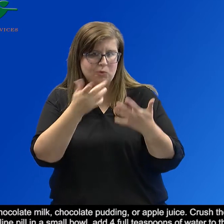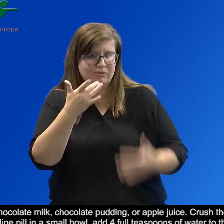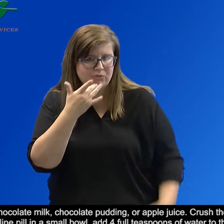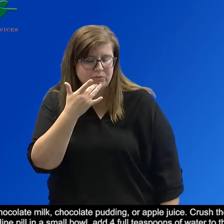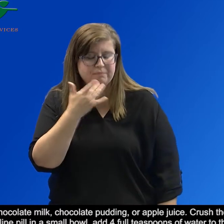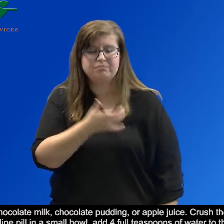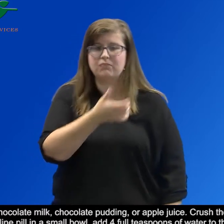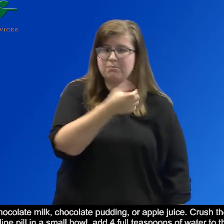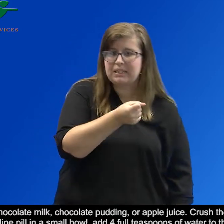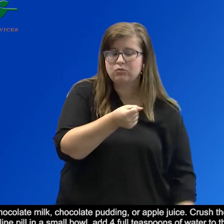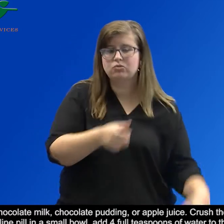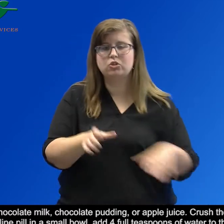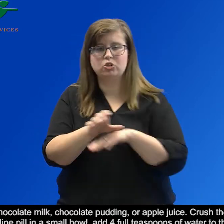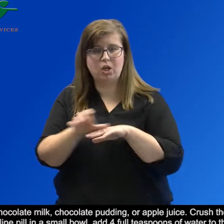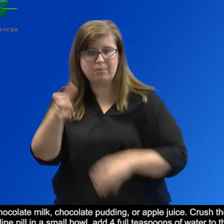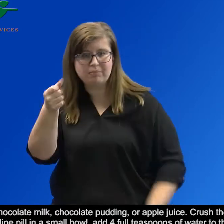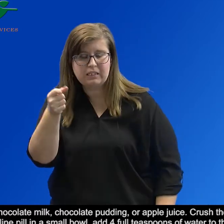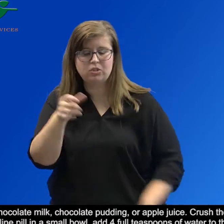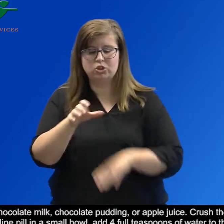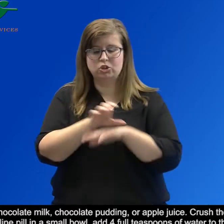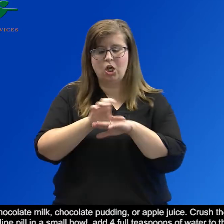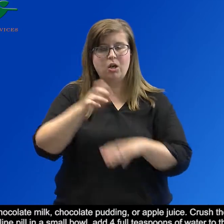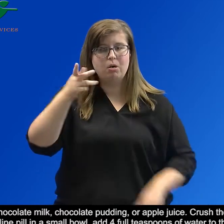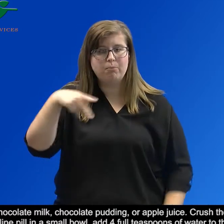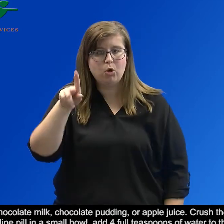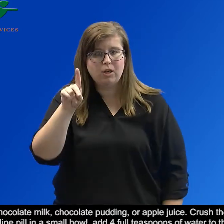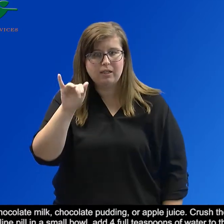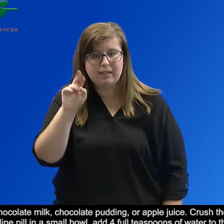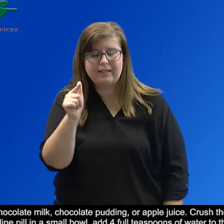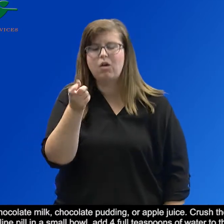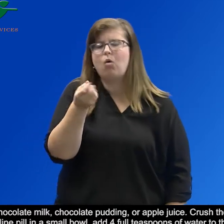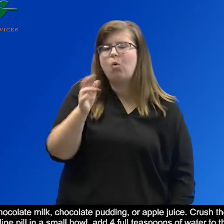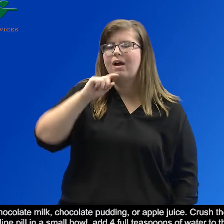milk or chocolate milk, chocolate pudding, or apple juice.